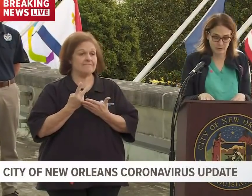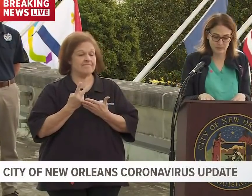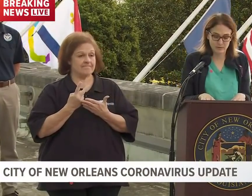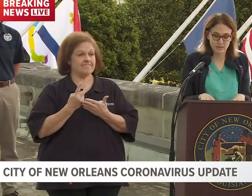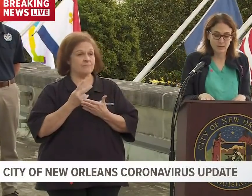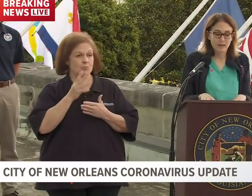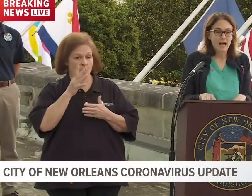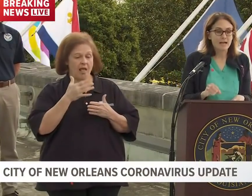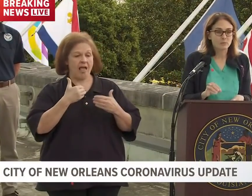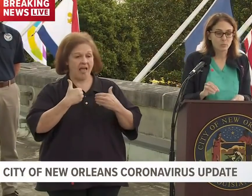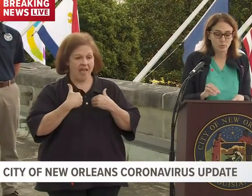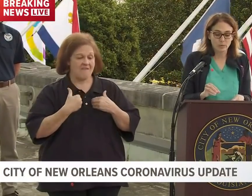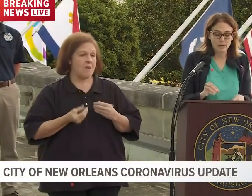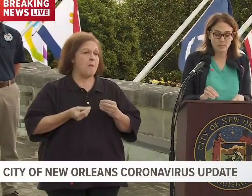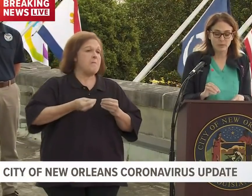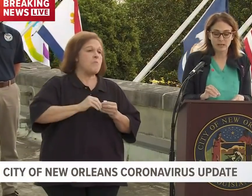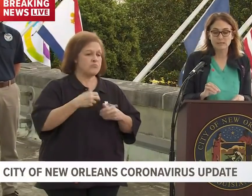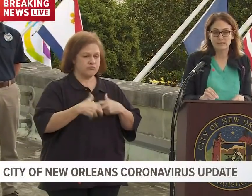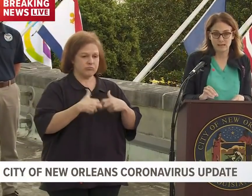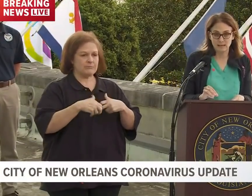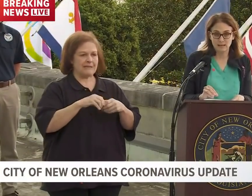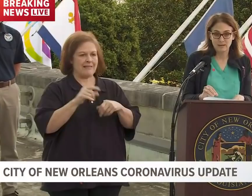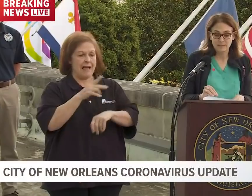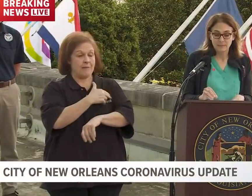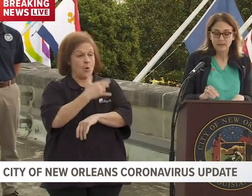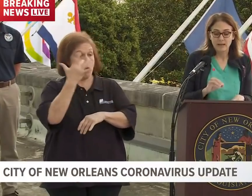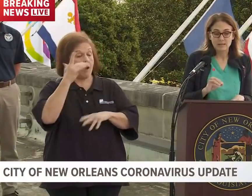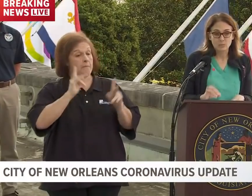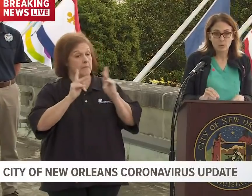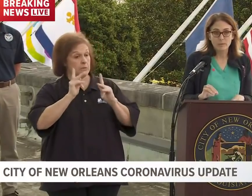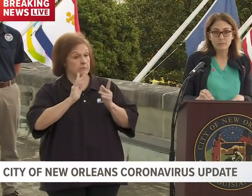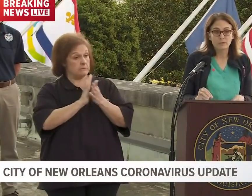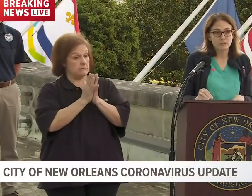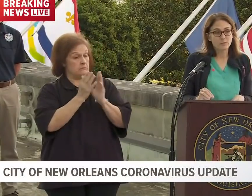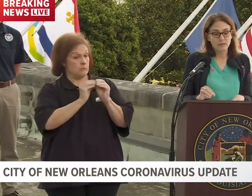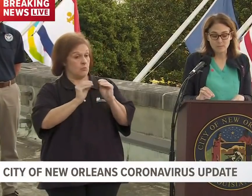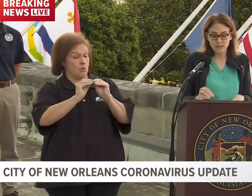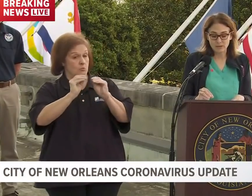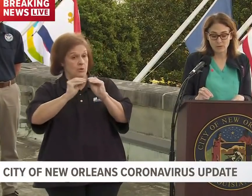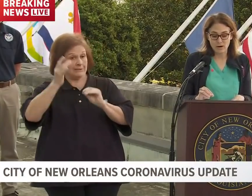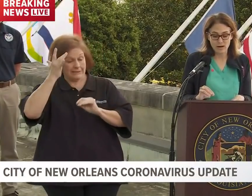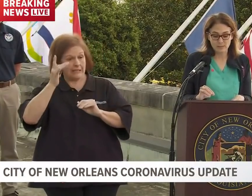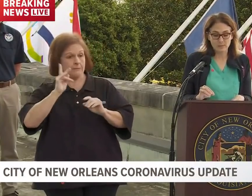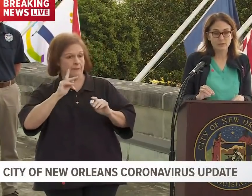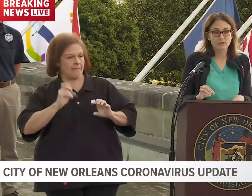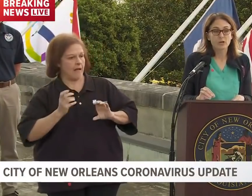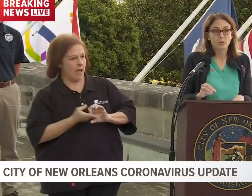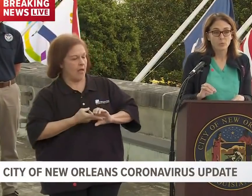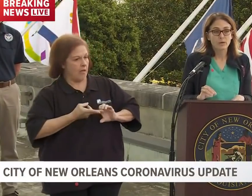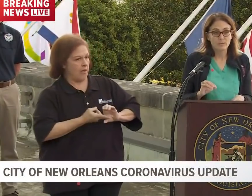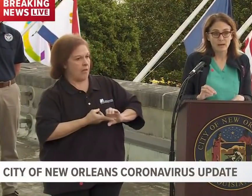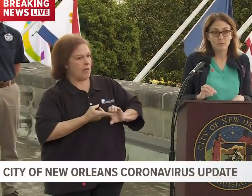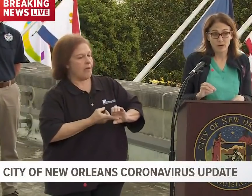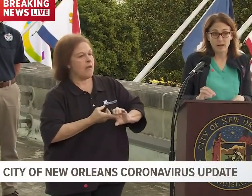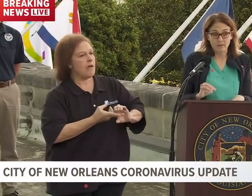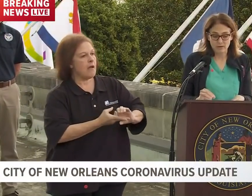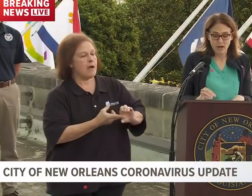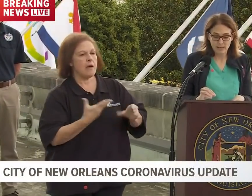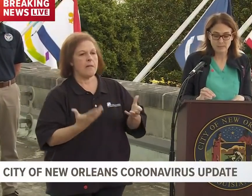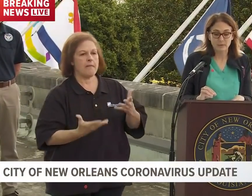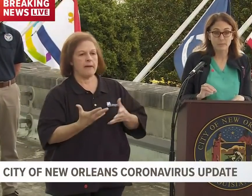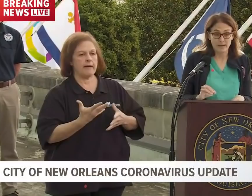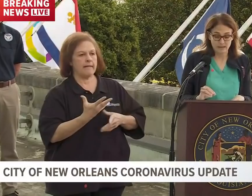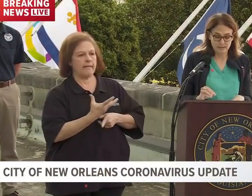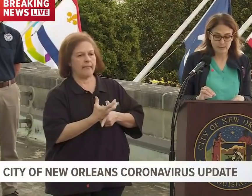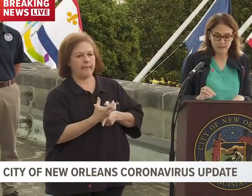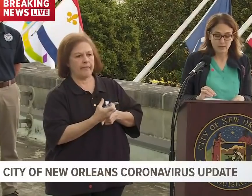hospitals. As more people get sick and as more people need to be admitted to our hospitals, we may run out of